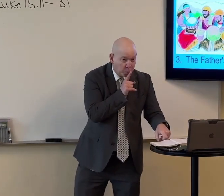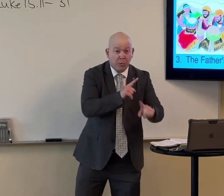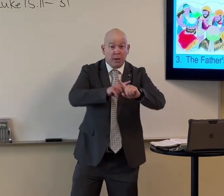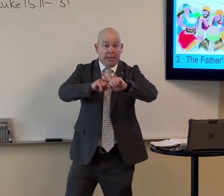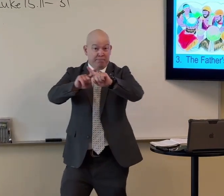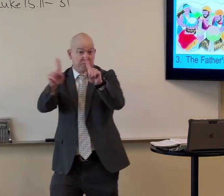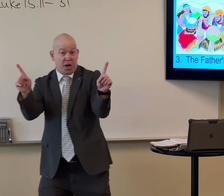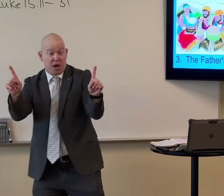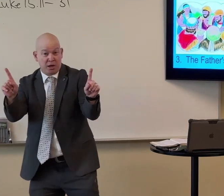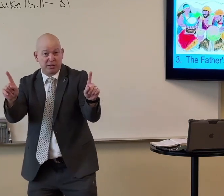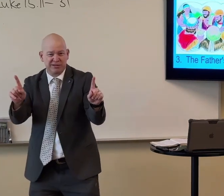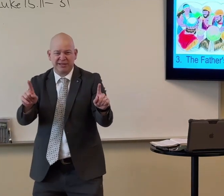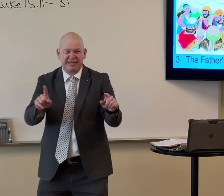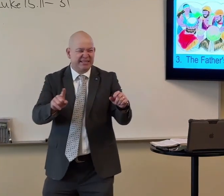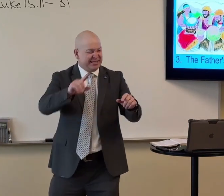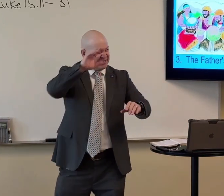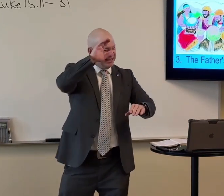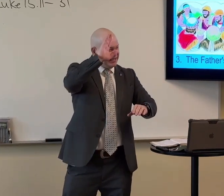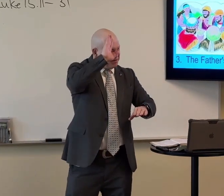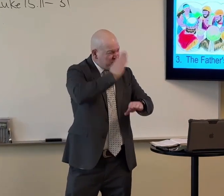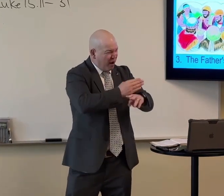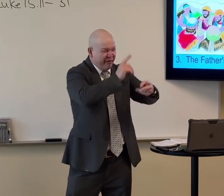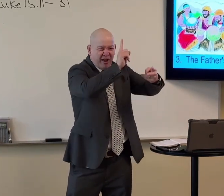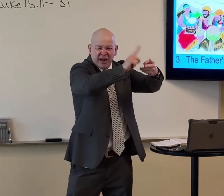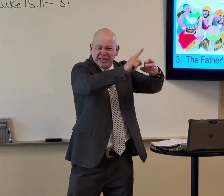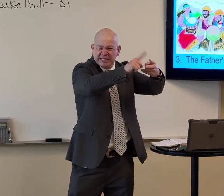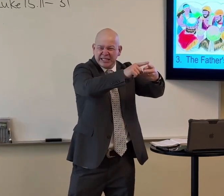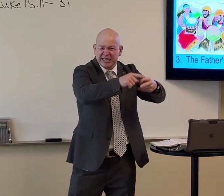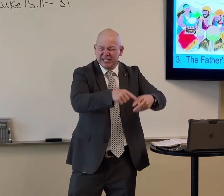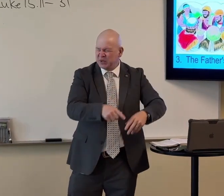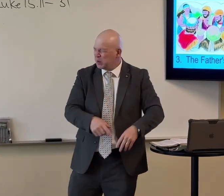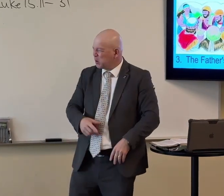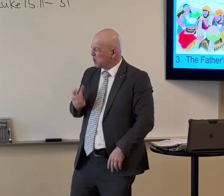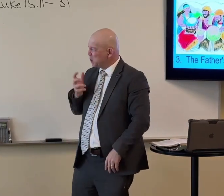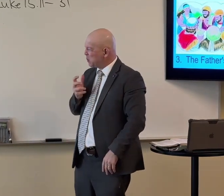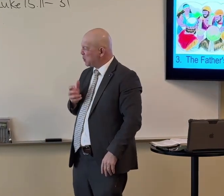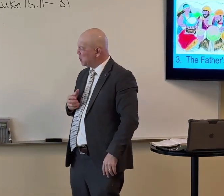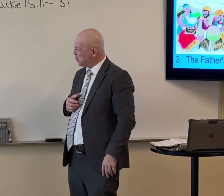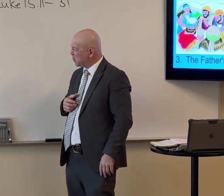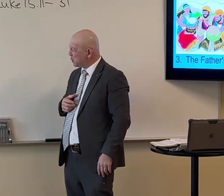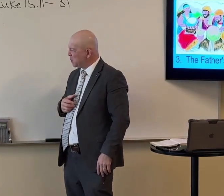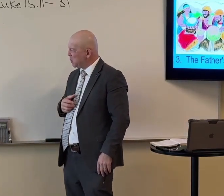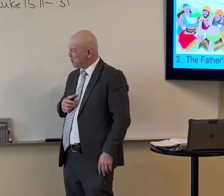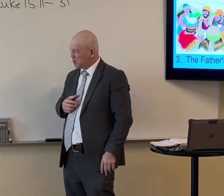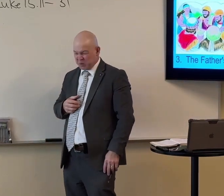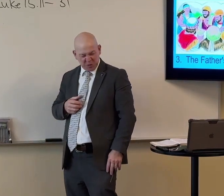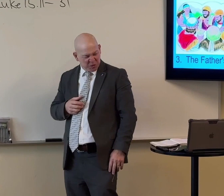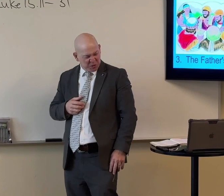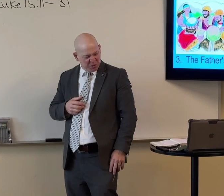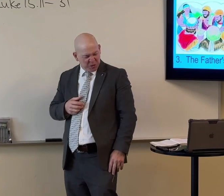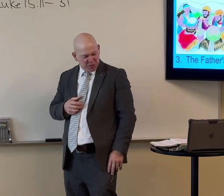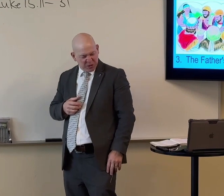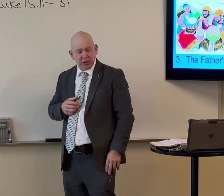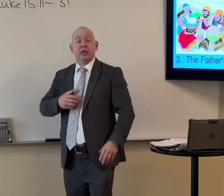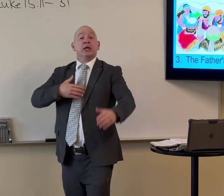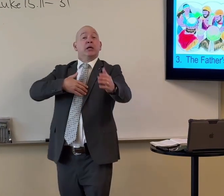The Bible doesn't talk about that specifically. But. You know, there is that other brother. He is there.